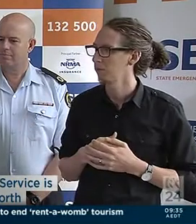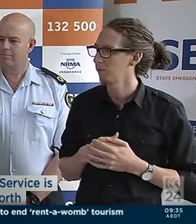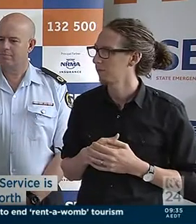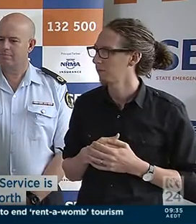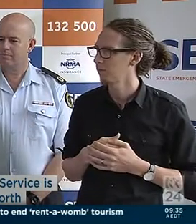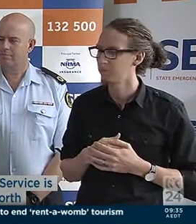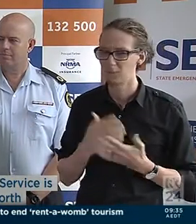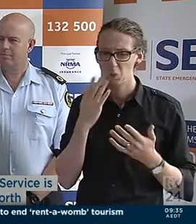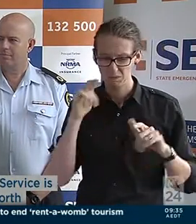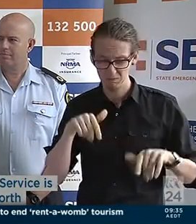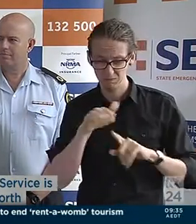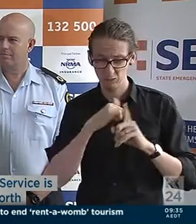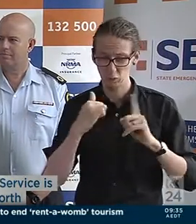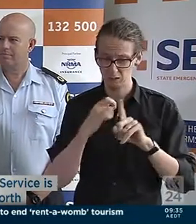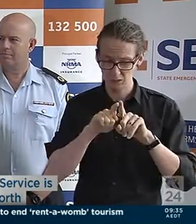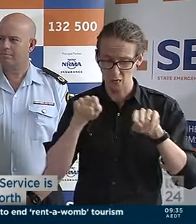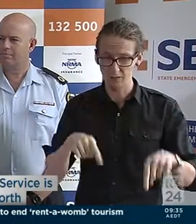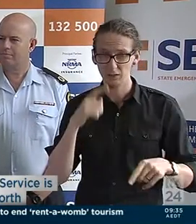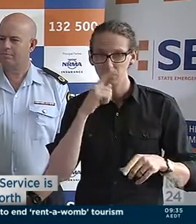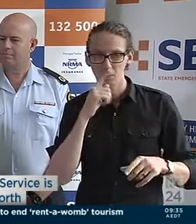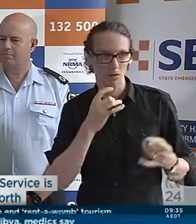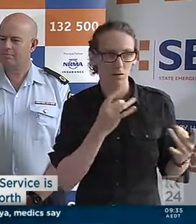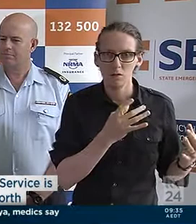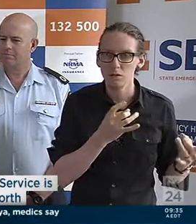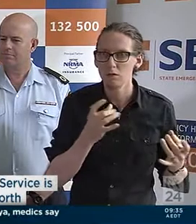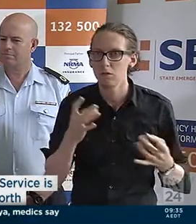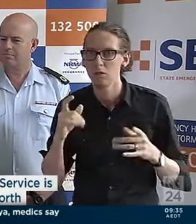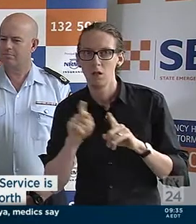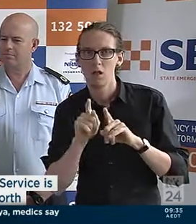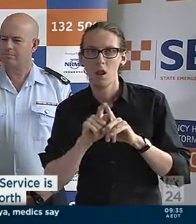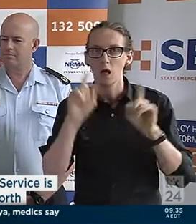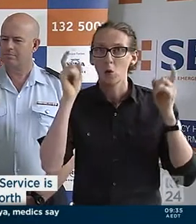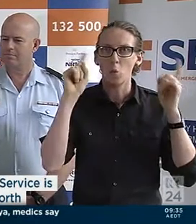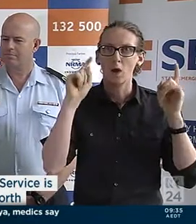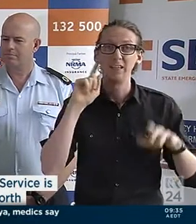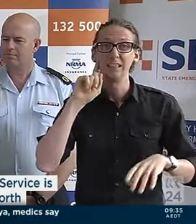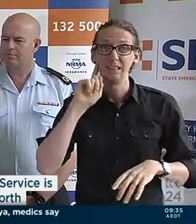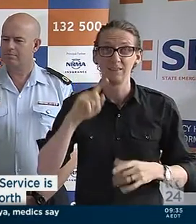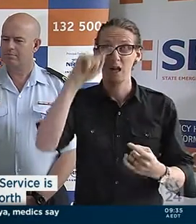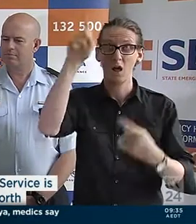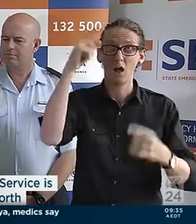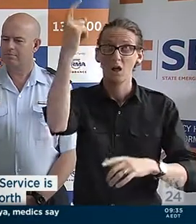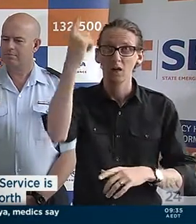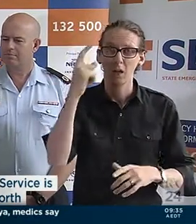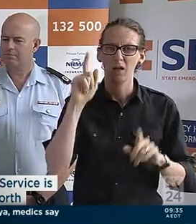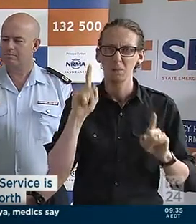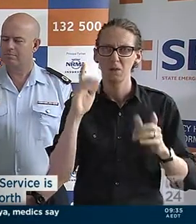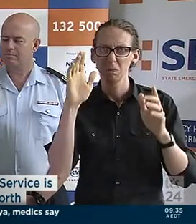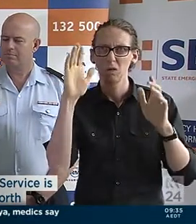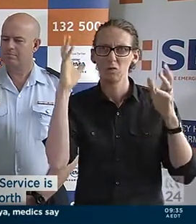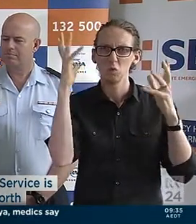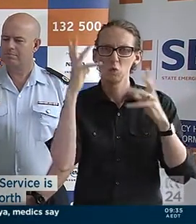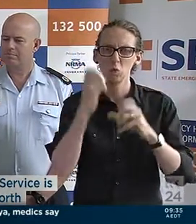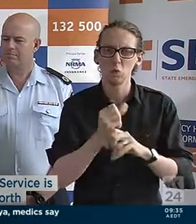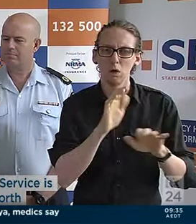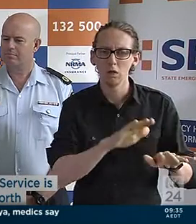that when you have a situation like this where everyone was bracing themselves for a big event yesterday and it didn't quite eventuate